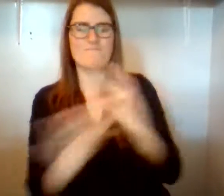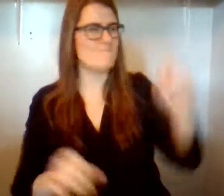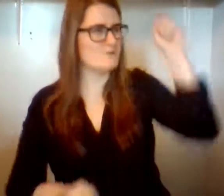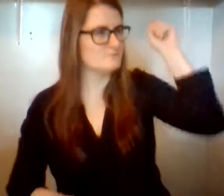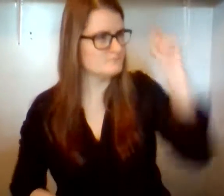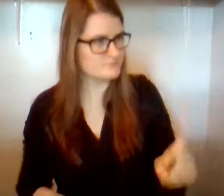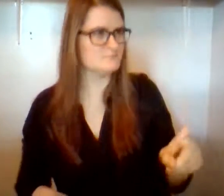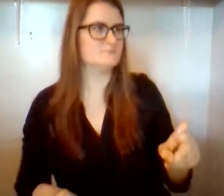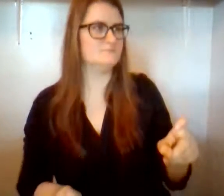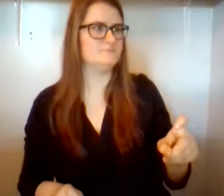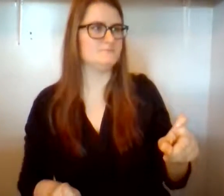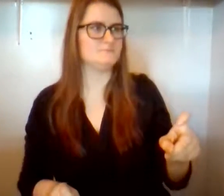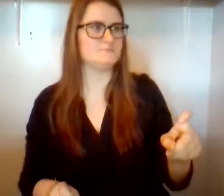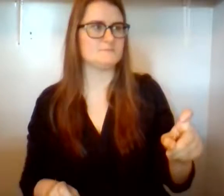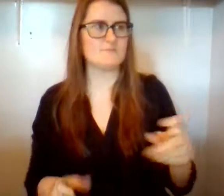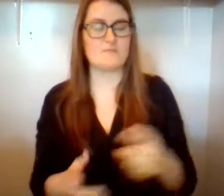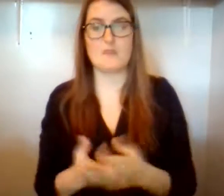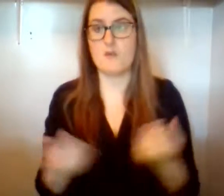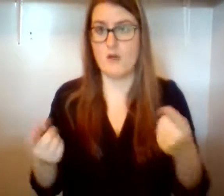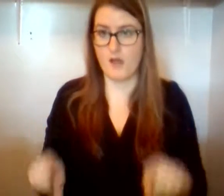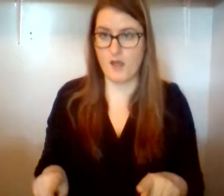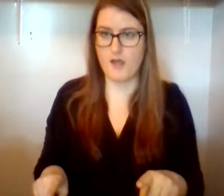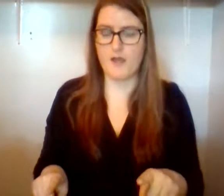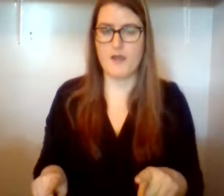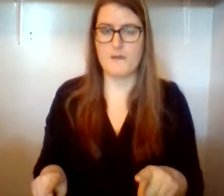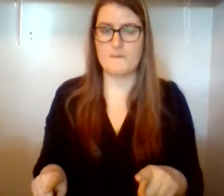and set off for the land. Of Egypt.